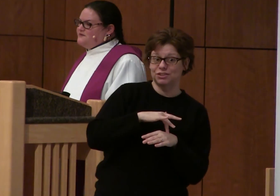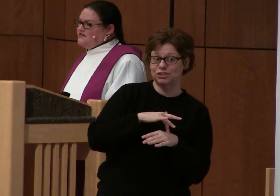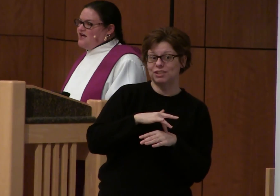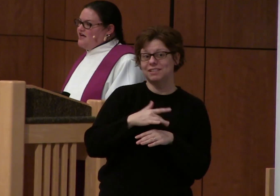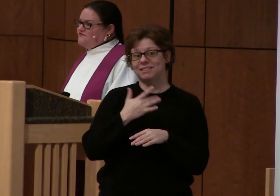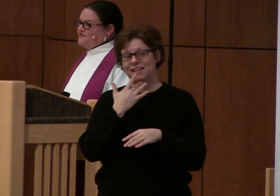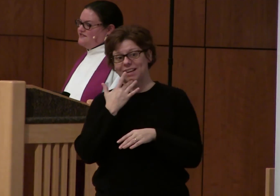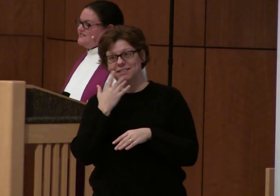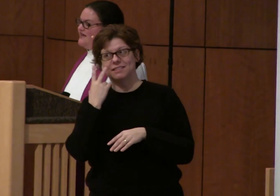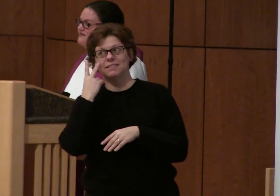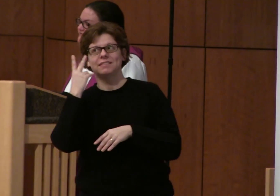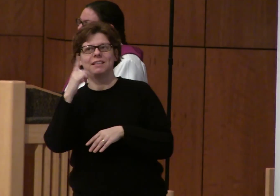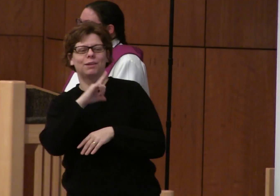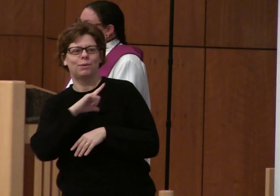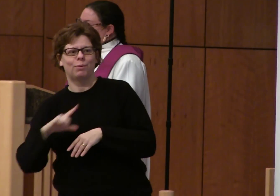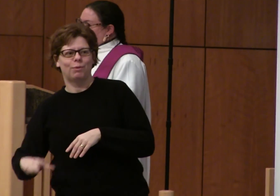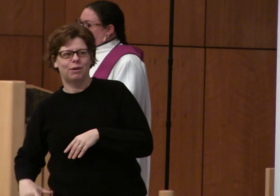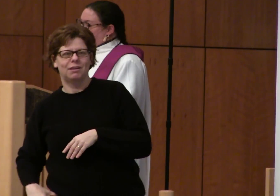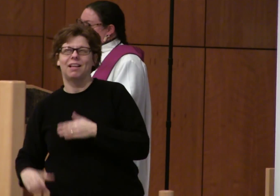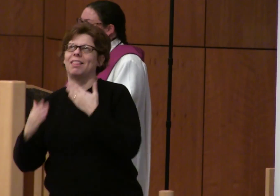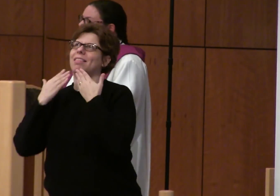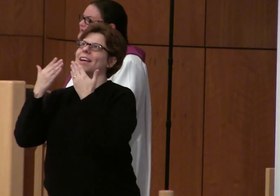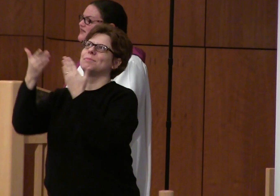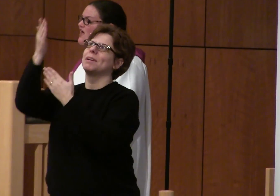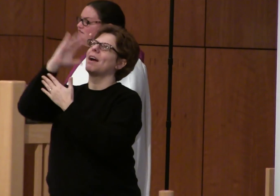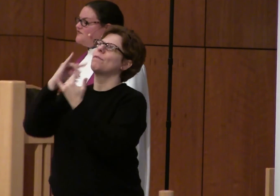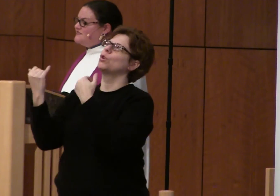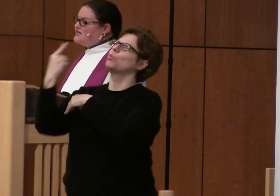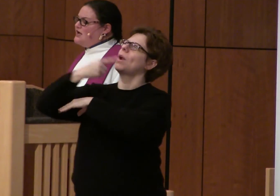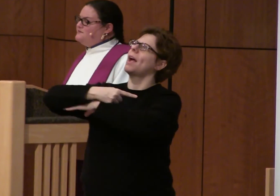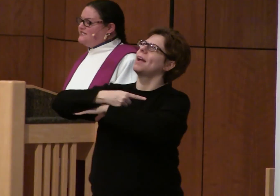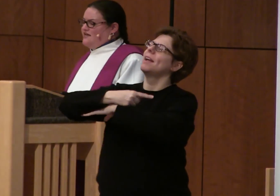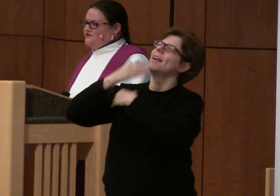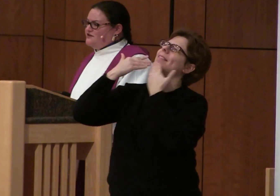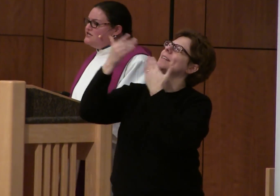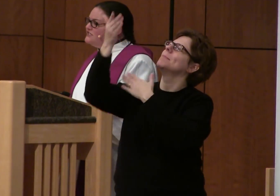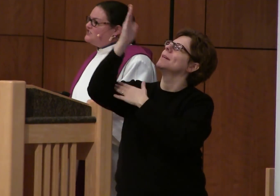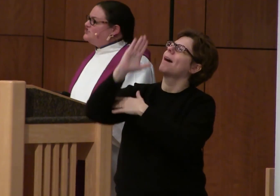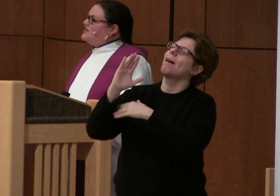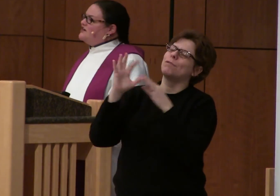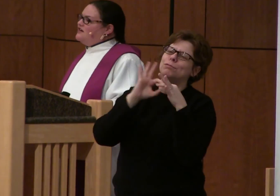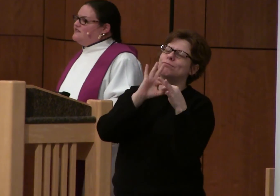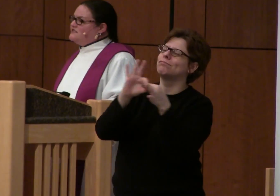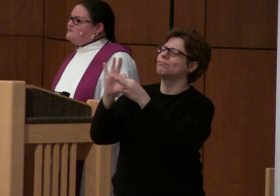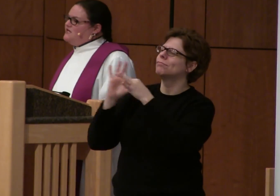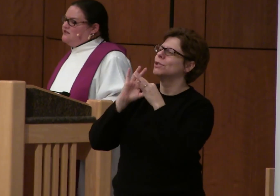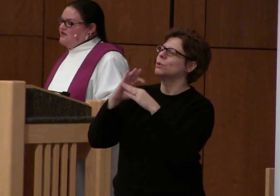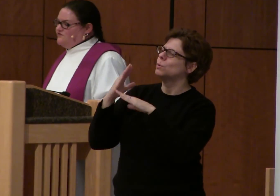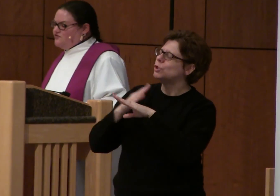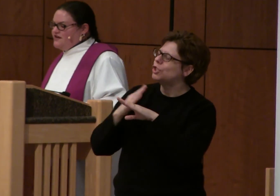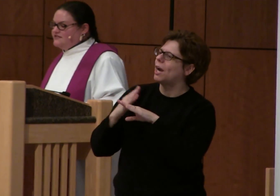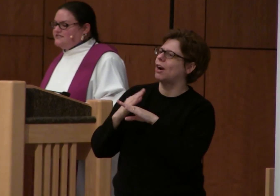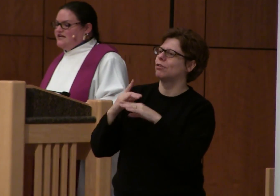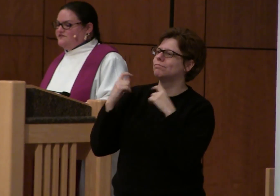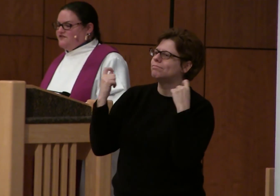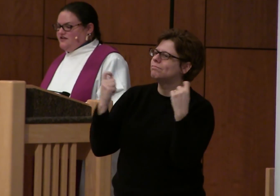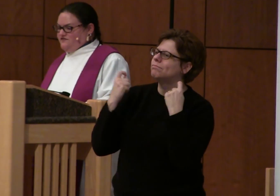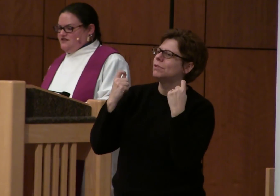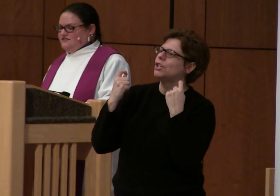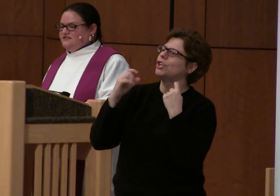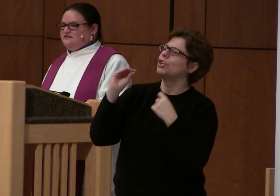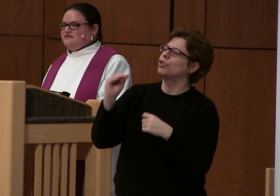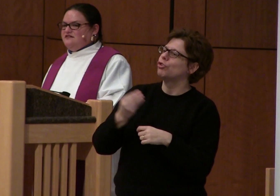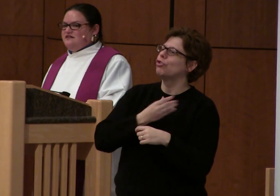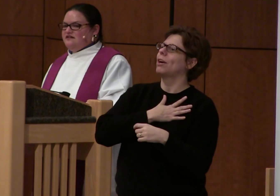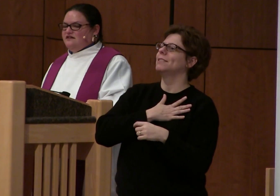Thanks be to God for this day. Thanks be to God for this time together to share in this meal of grace and